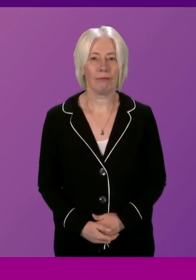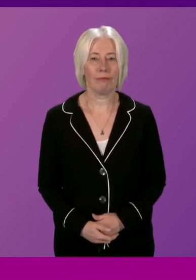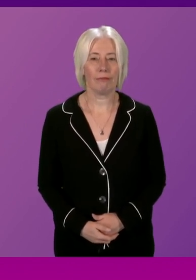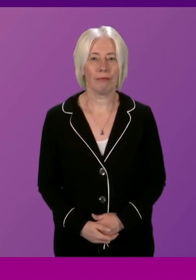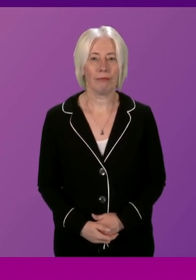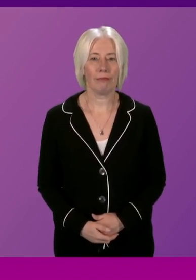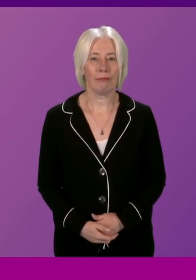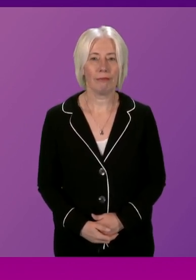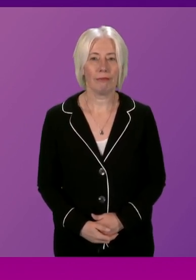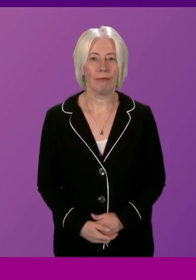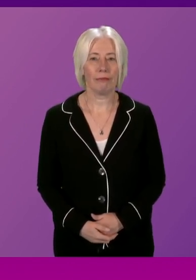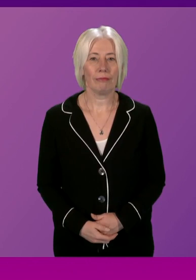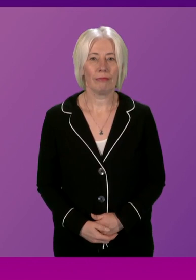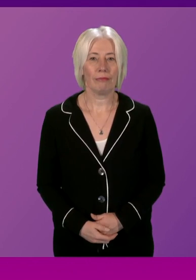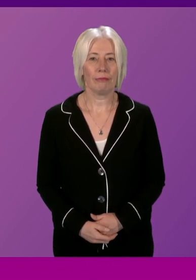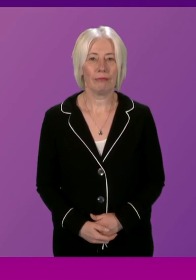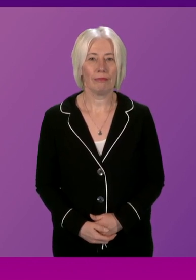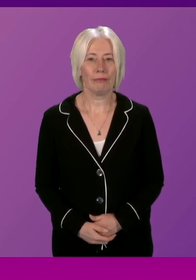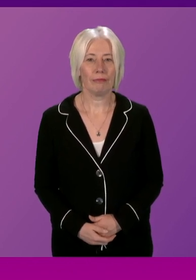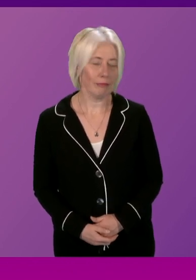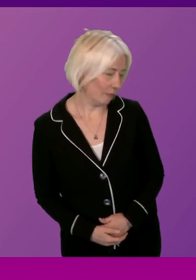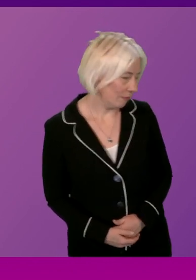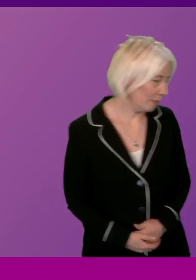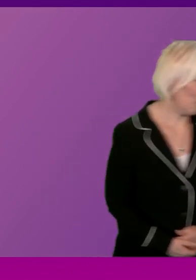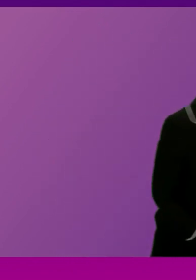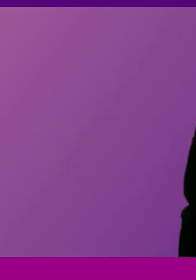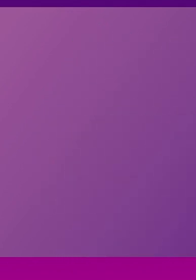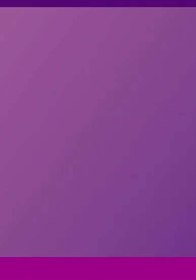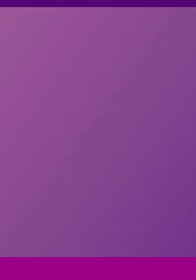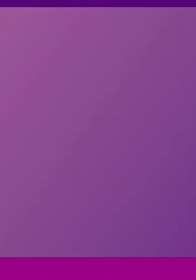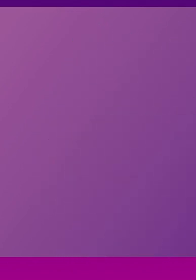Adult Disability Applications for People Undergoing Cancer Treatment. And this has been... Thank you.